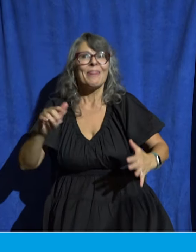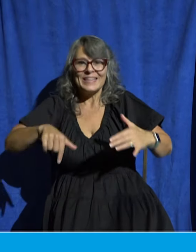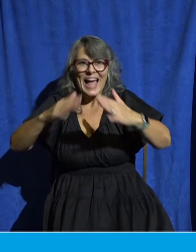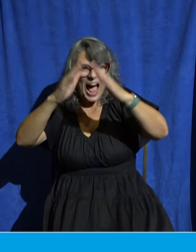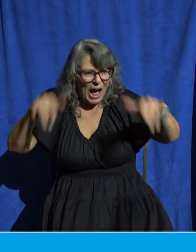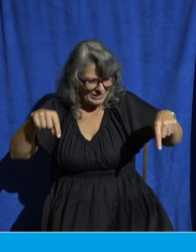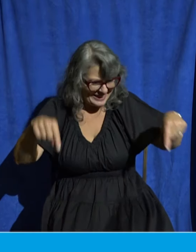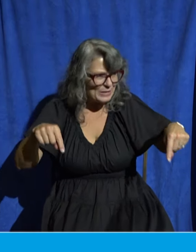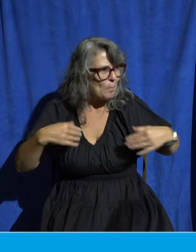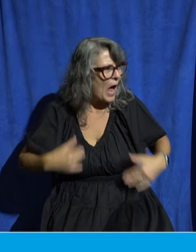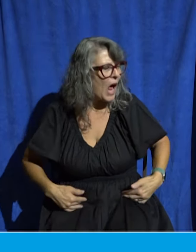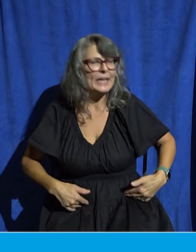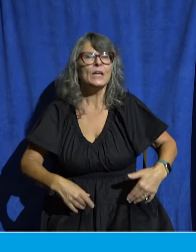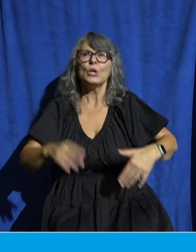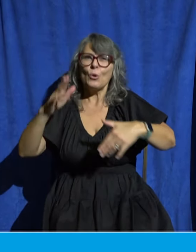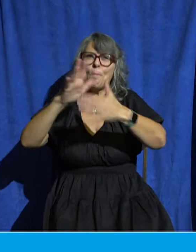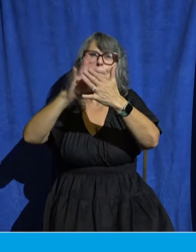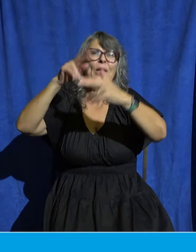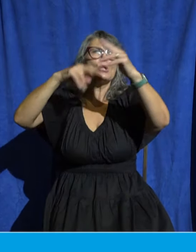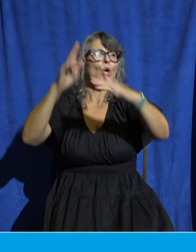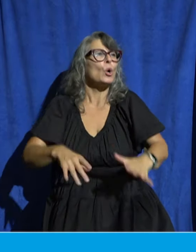Christ it puts him on display